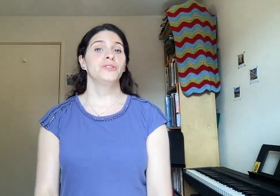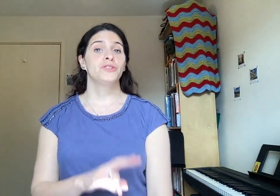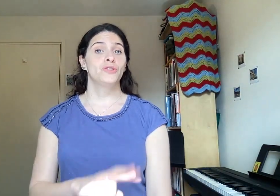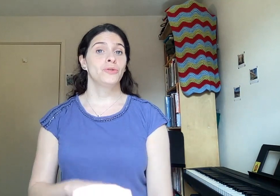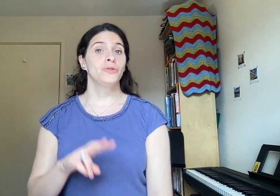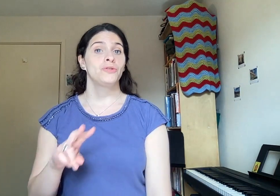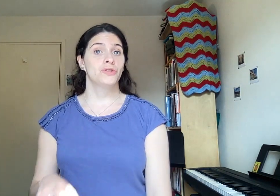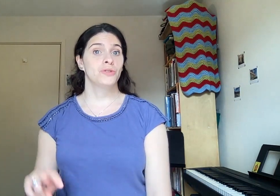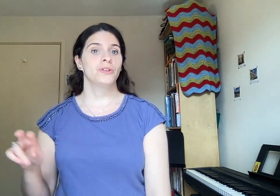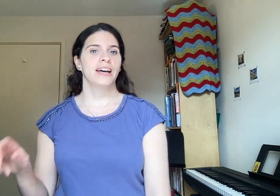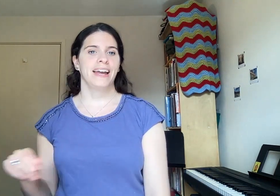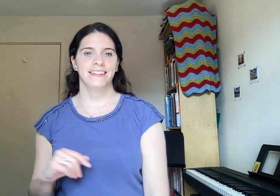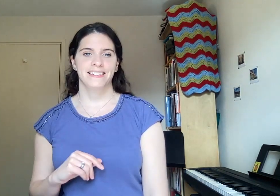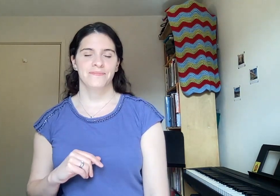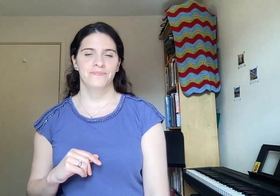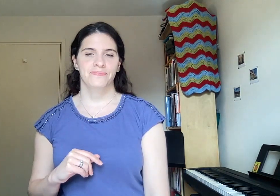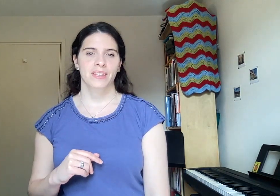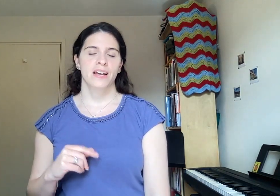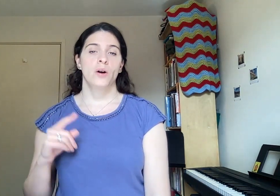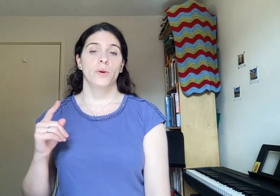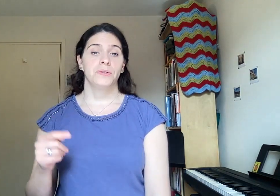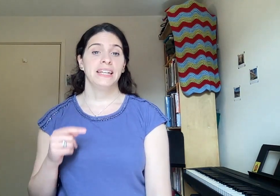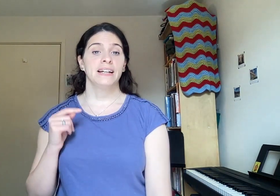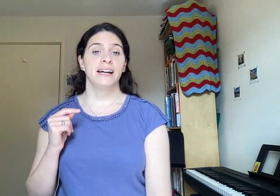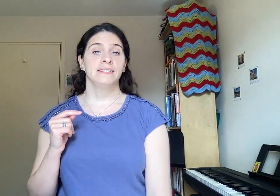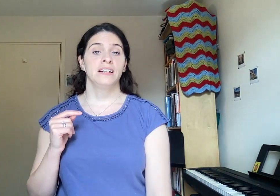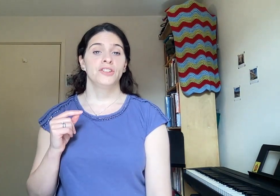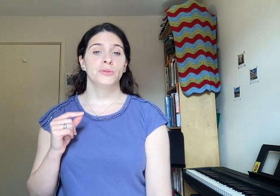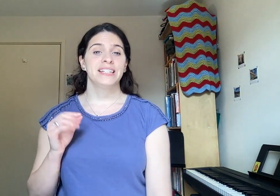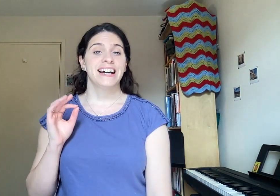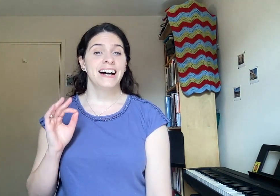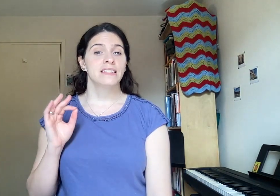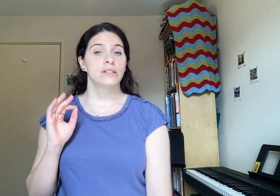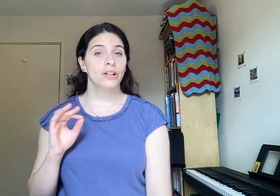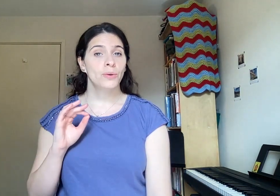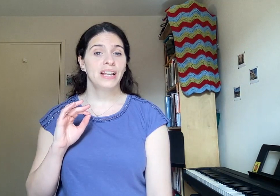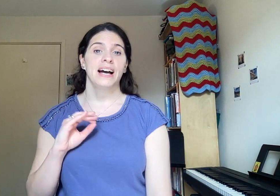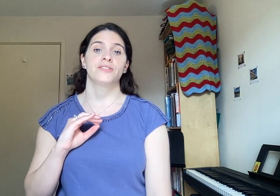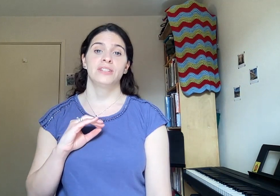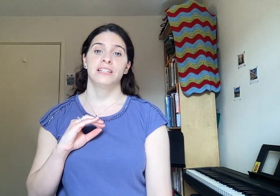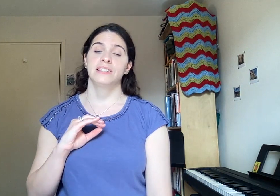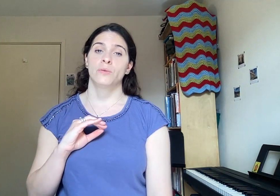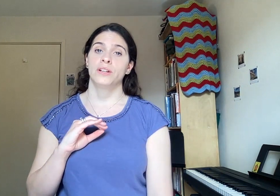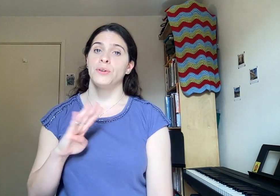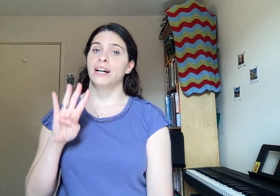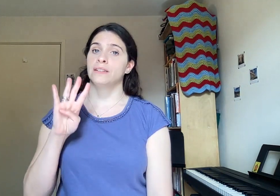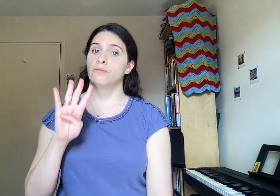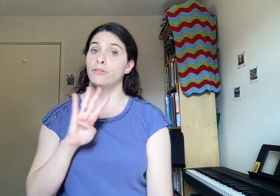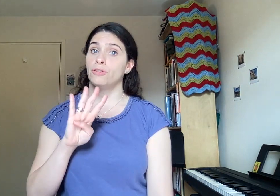2 to 8. When you inhale, do it as slowly as you did it when you had 4